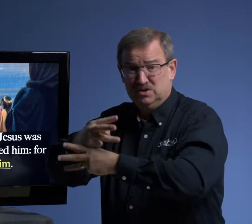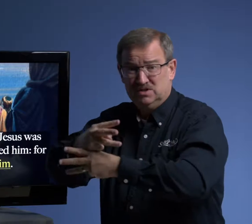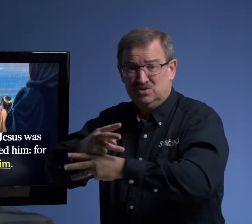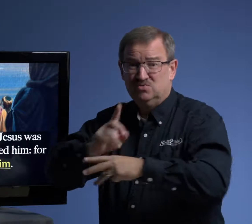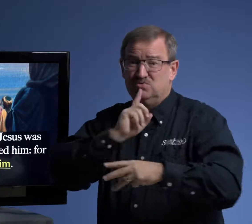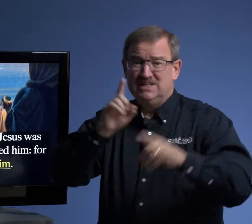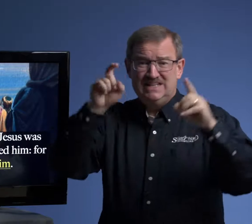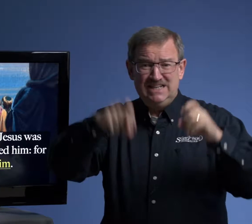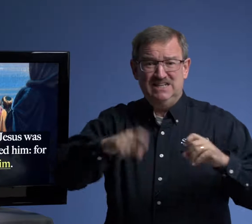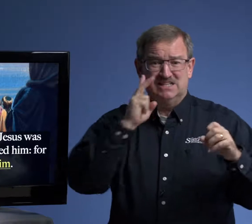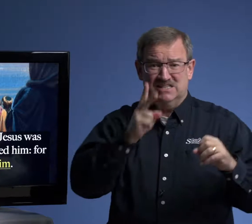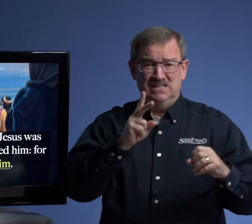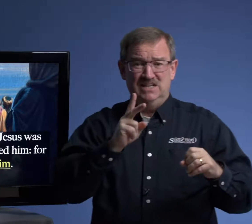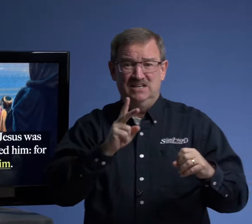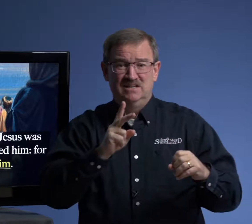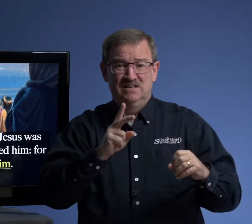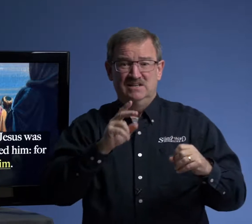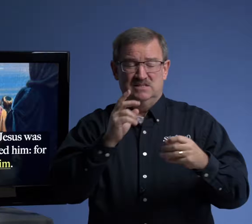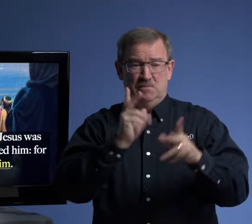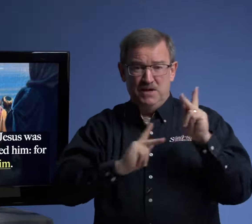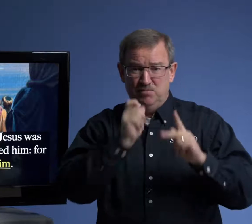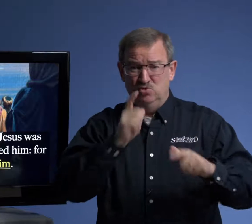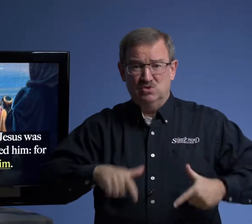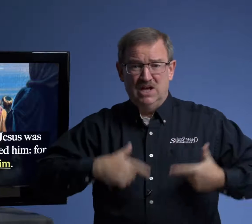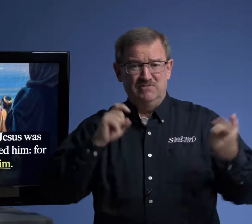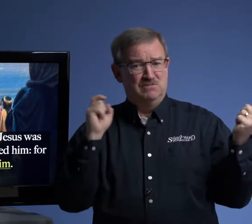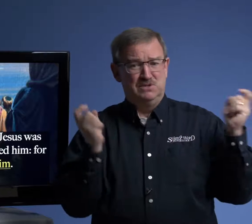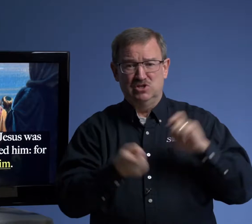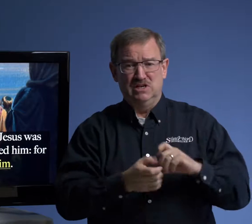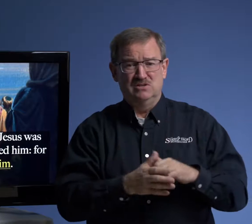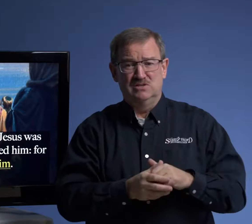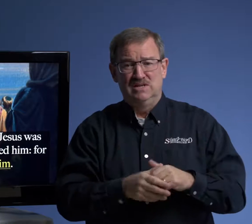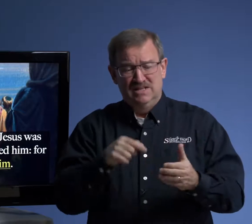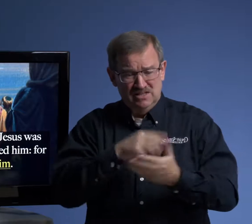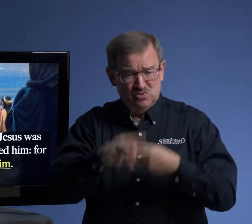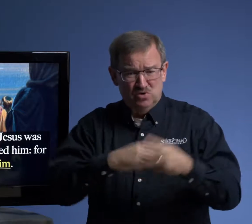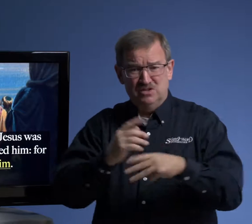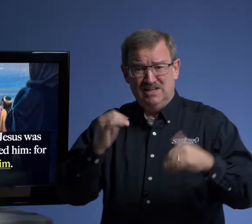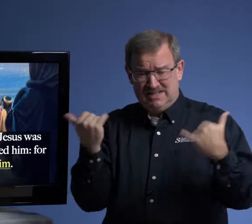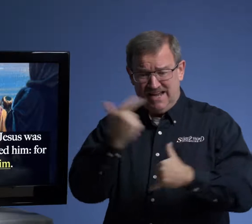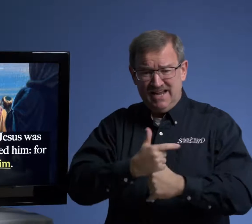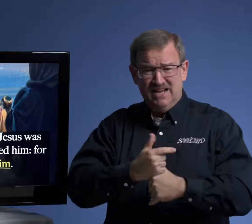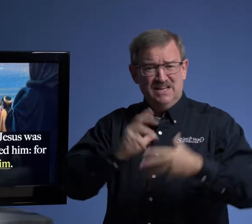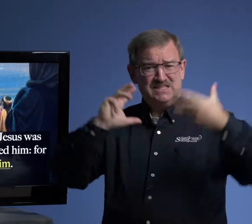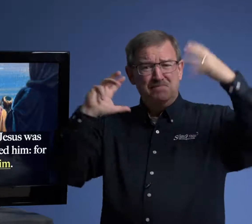really needs to see some people whose lives have been changed. This world today is a